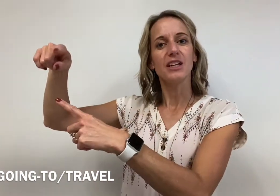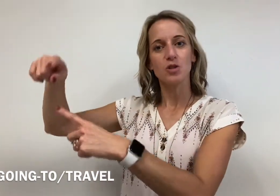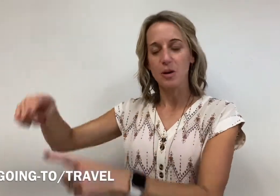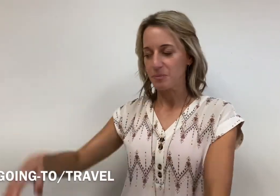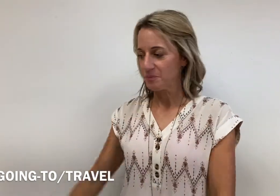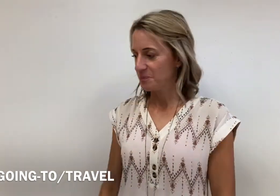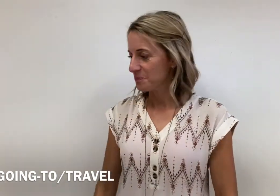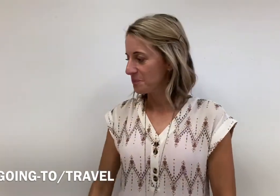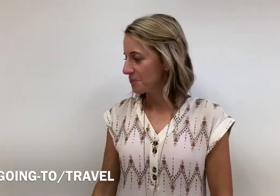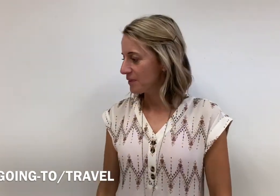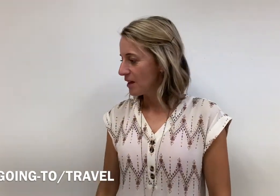a trip.